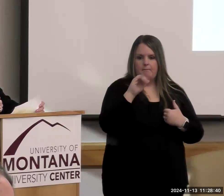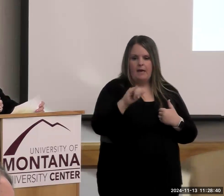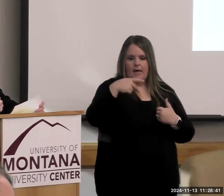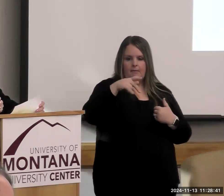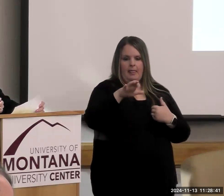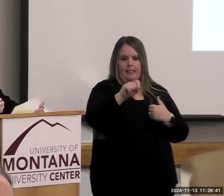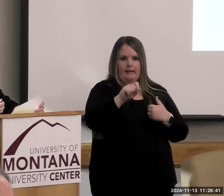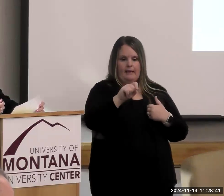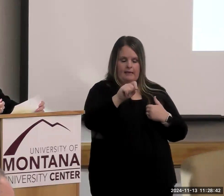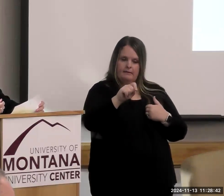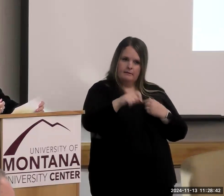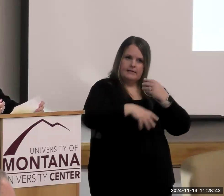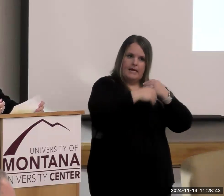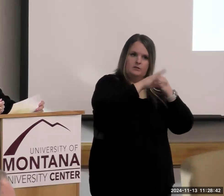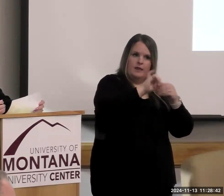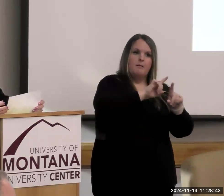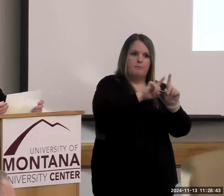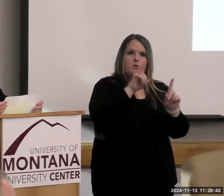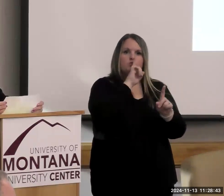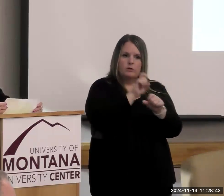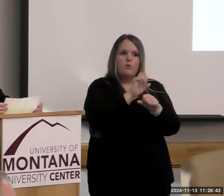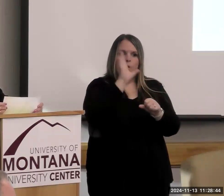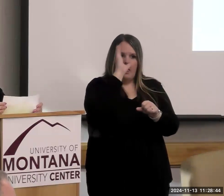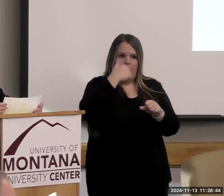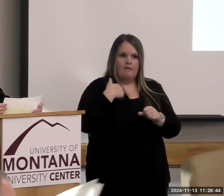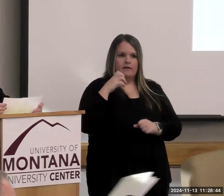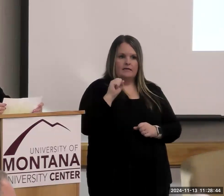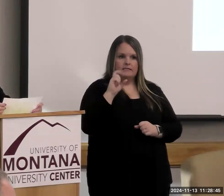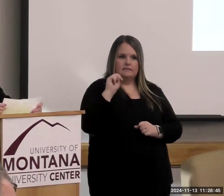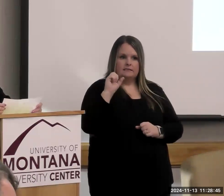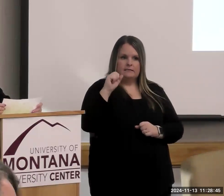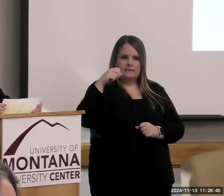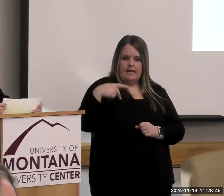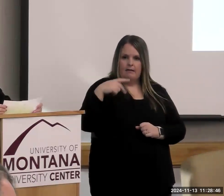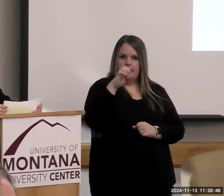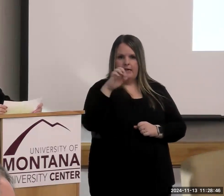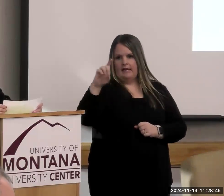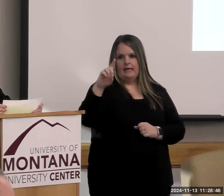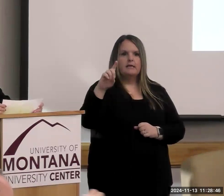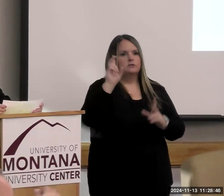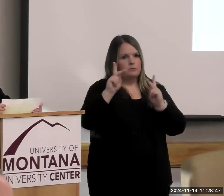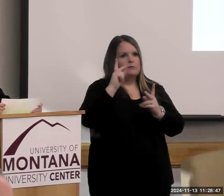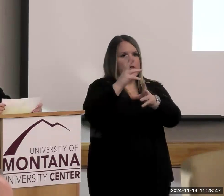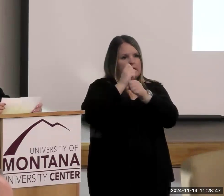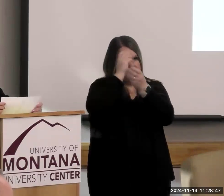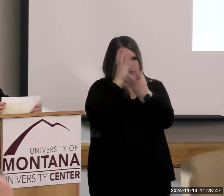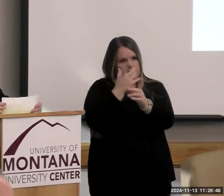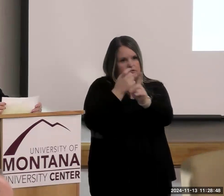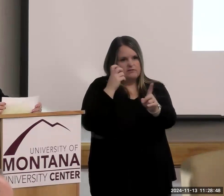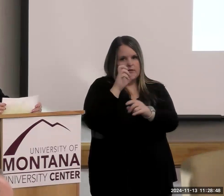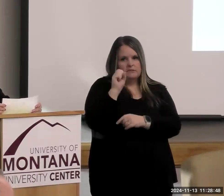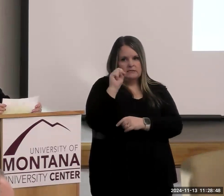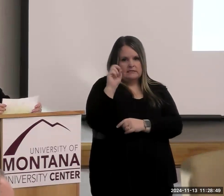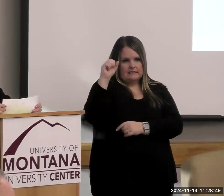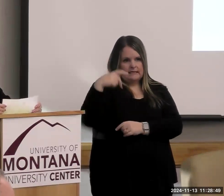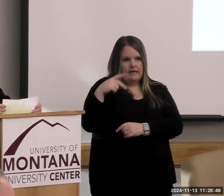have SnapEd, and that's where people on Snap get their education and their information about that. And I'll say that